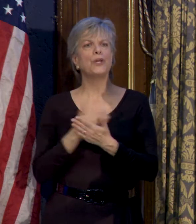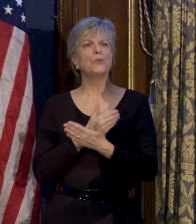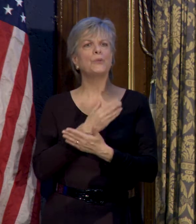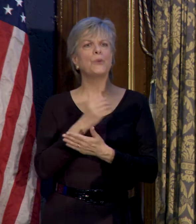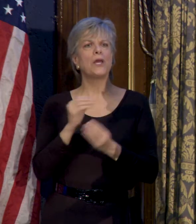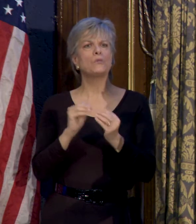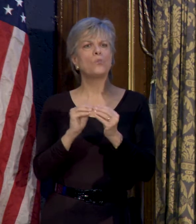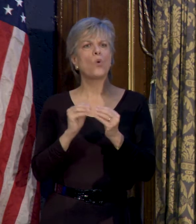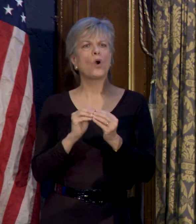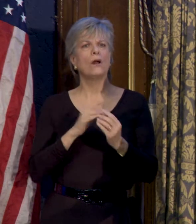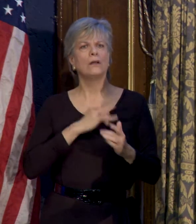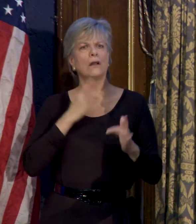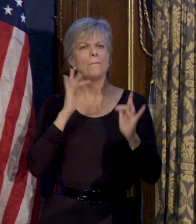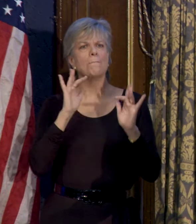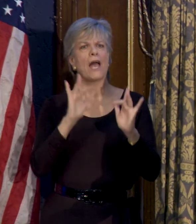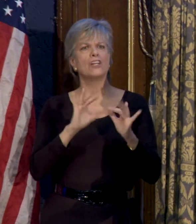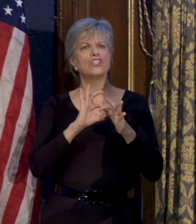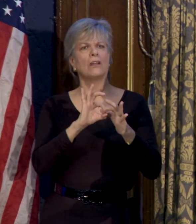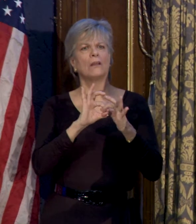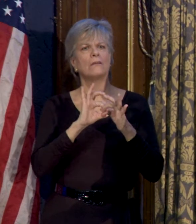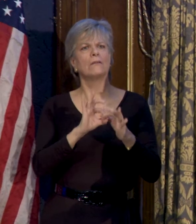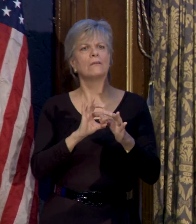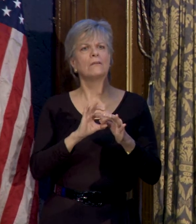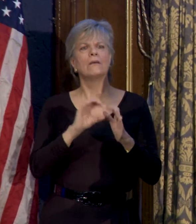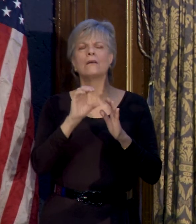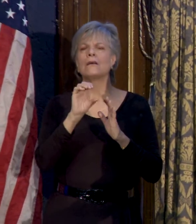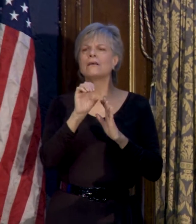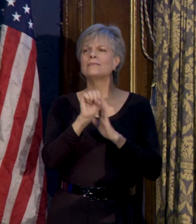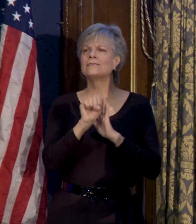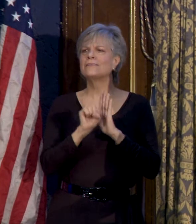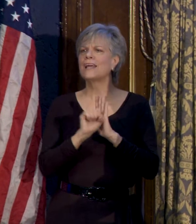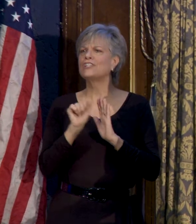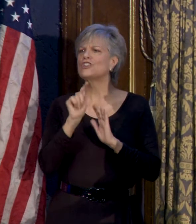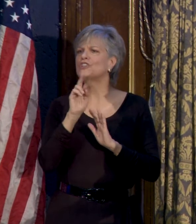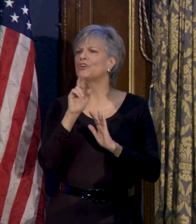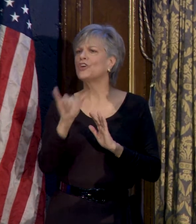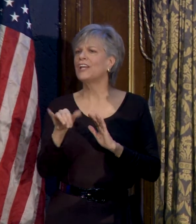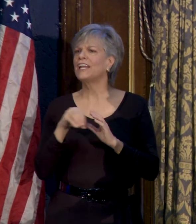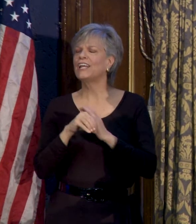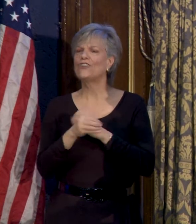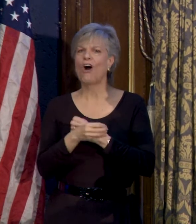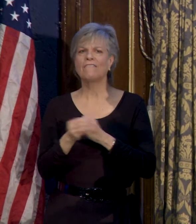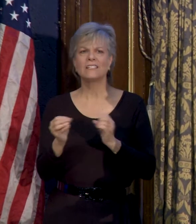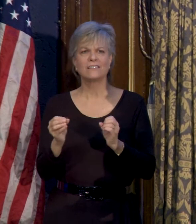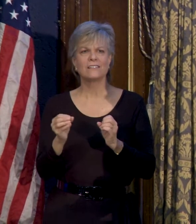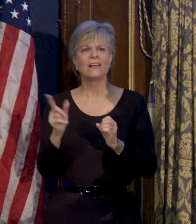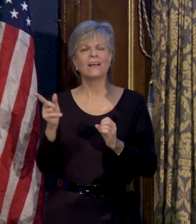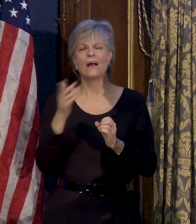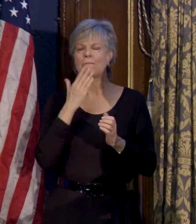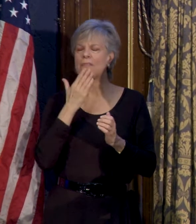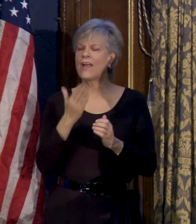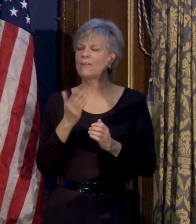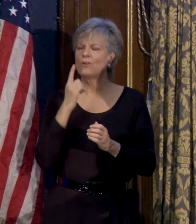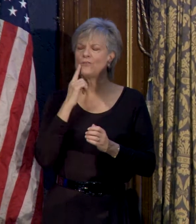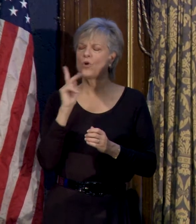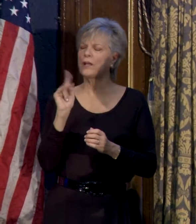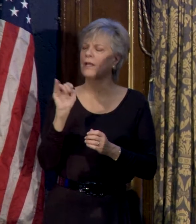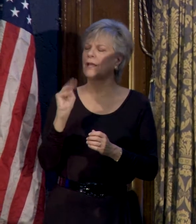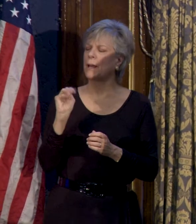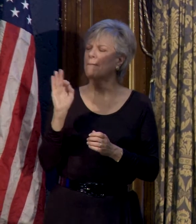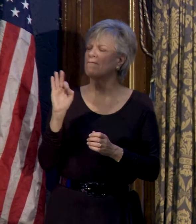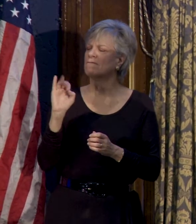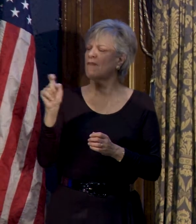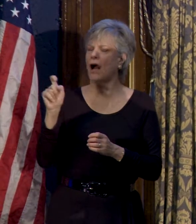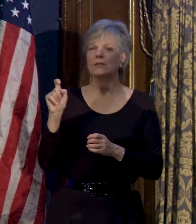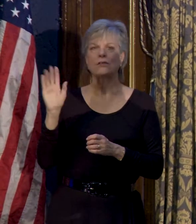and more compassionate state's attorney into office. And I'm very grateful for the work that Kim Fox does. And we'll continue